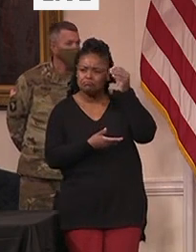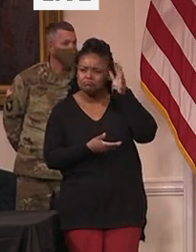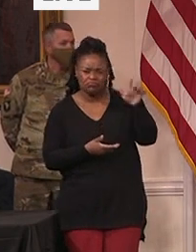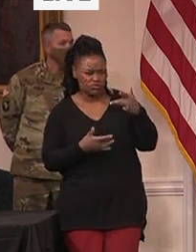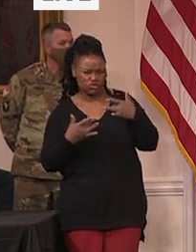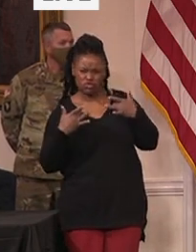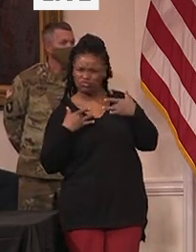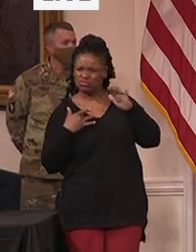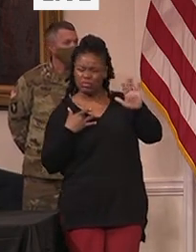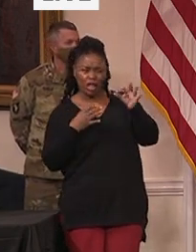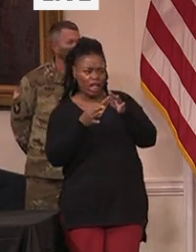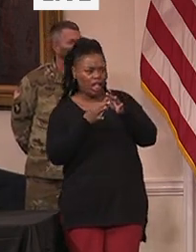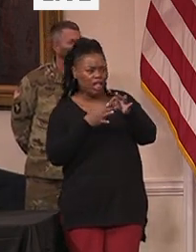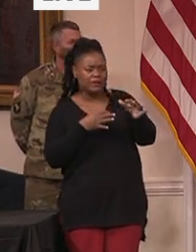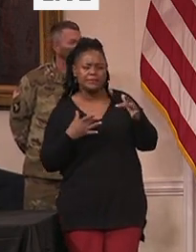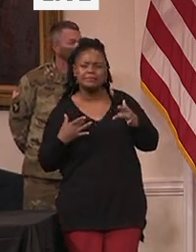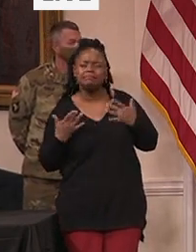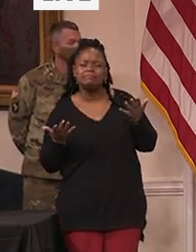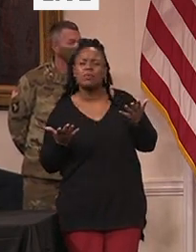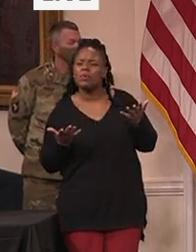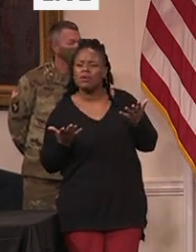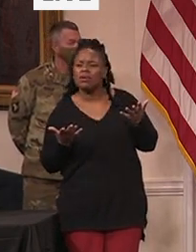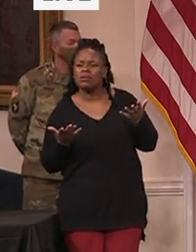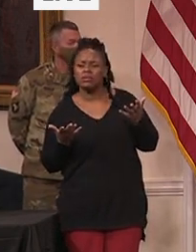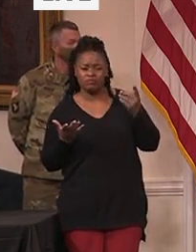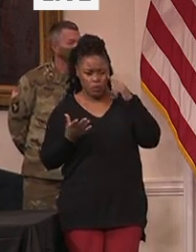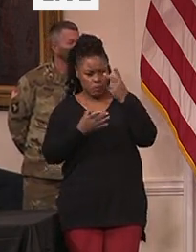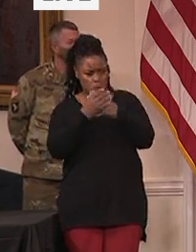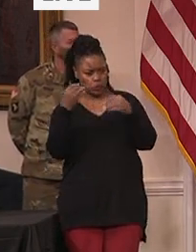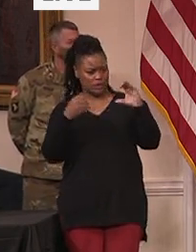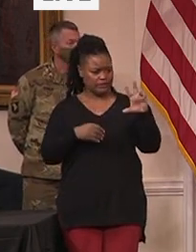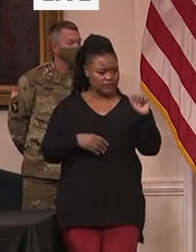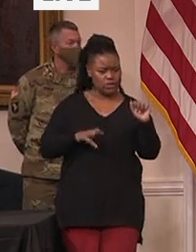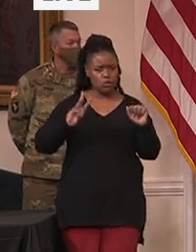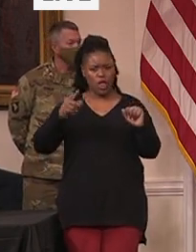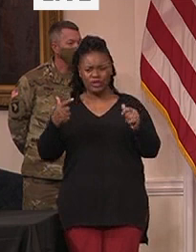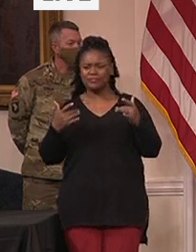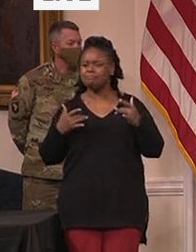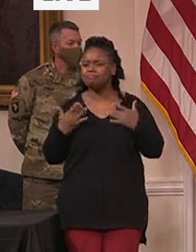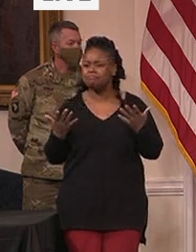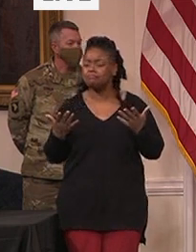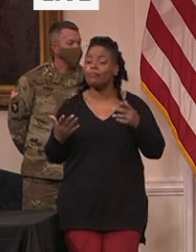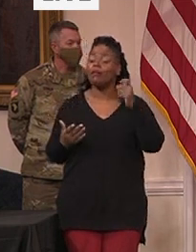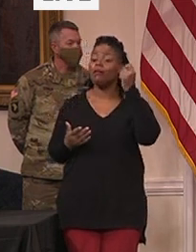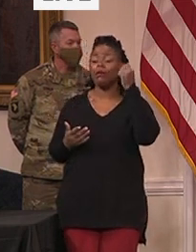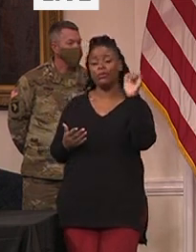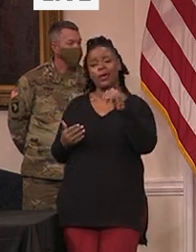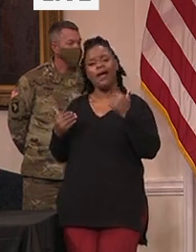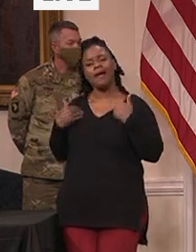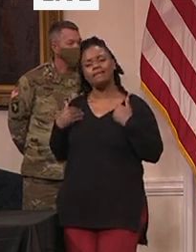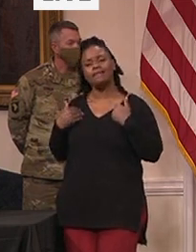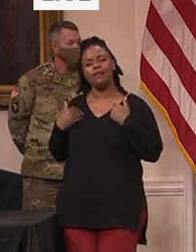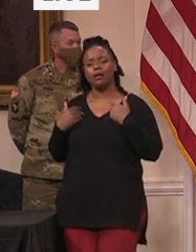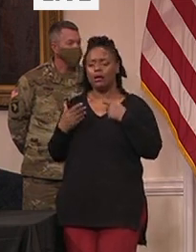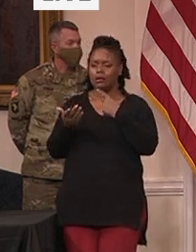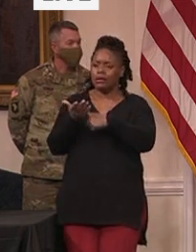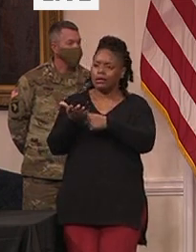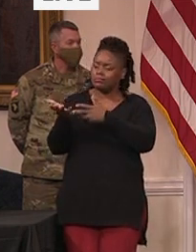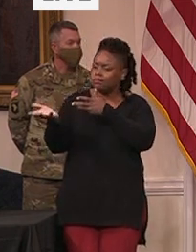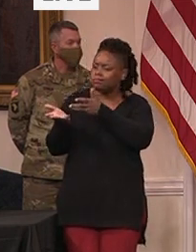program. In addition, I had long and I would say productive